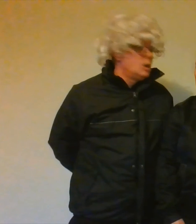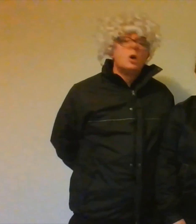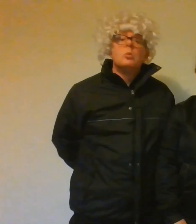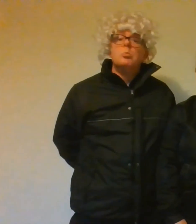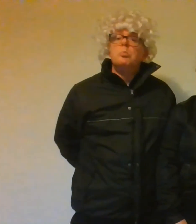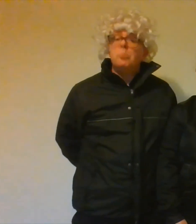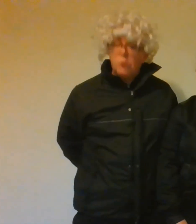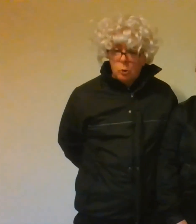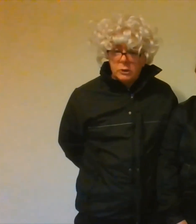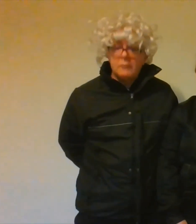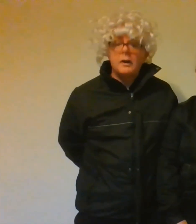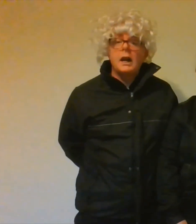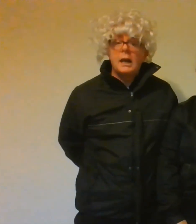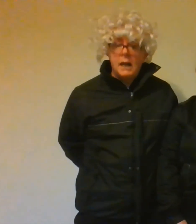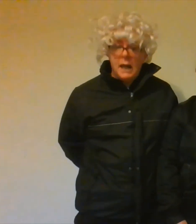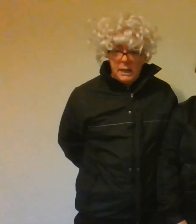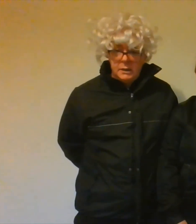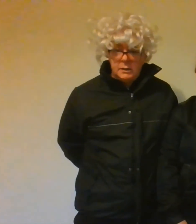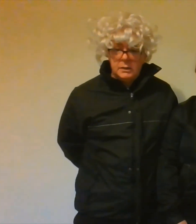Beautiful ladies.